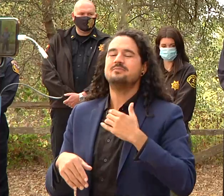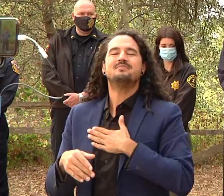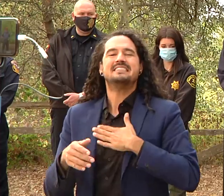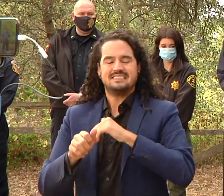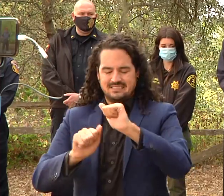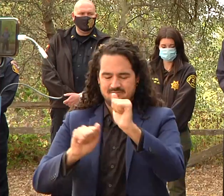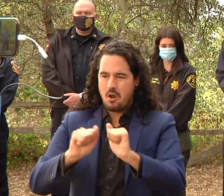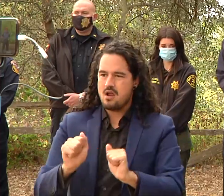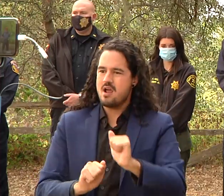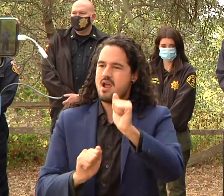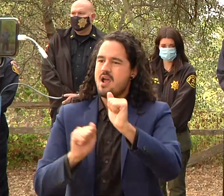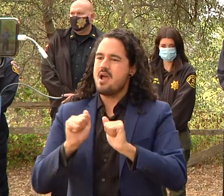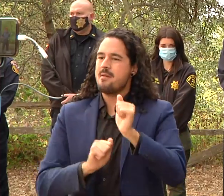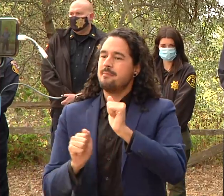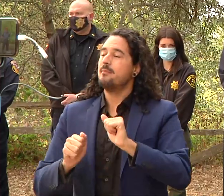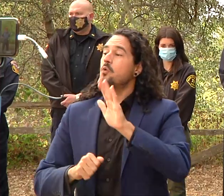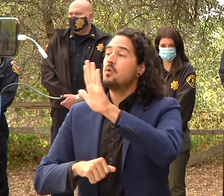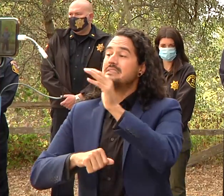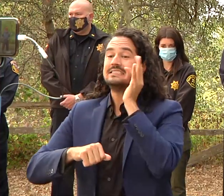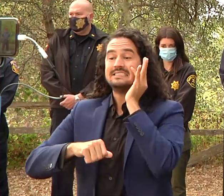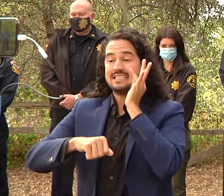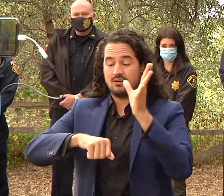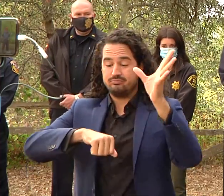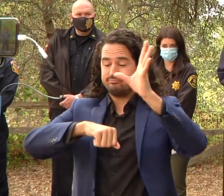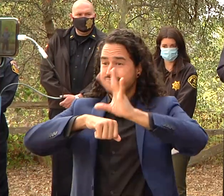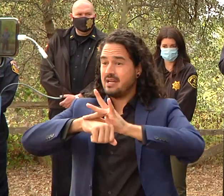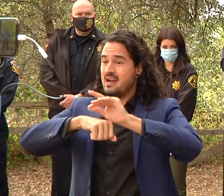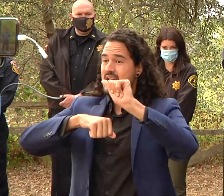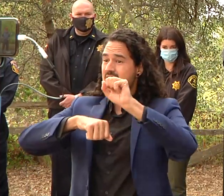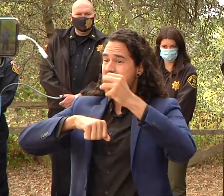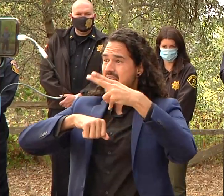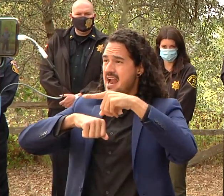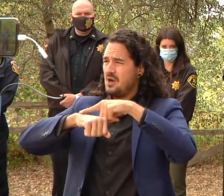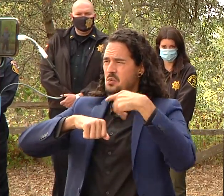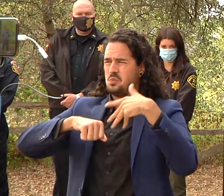it can actually have a bad effect for you thank you